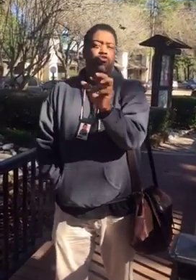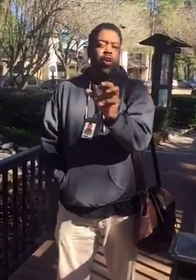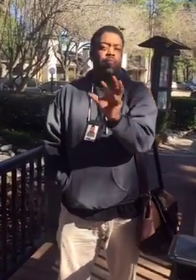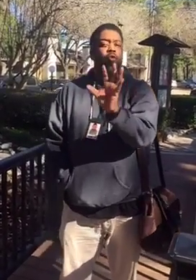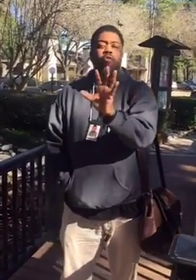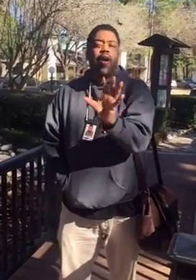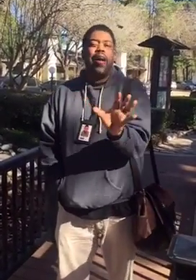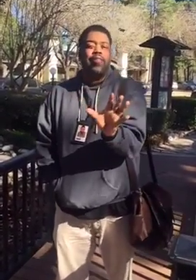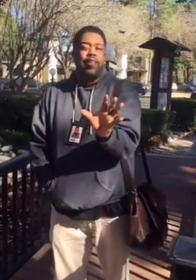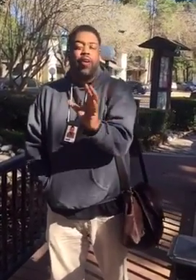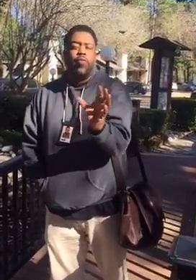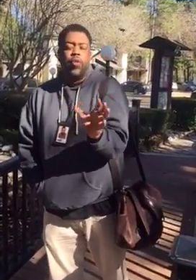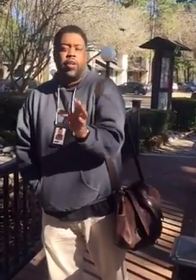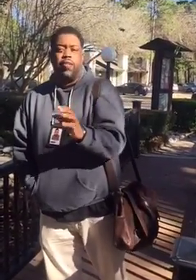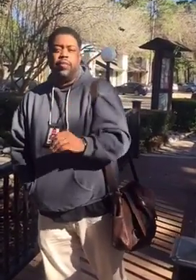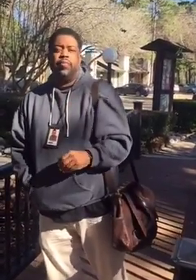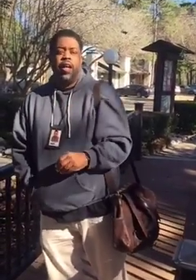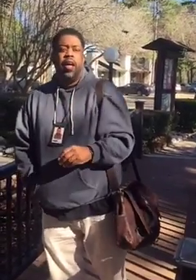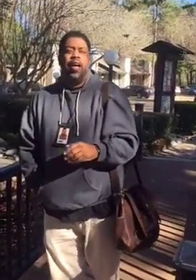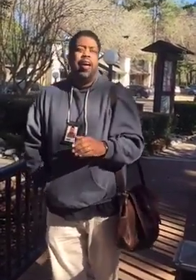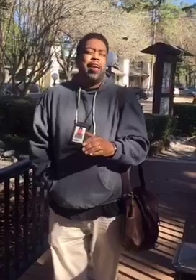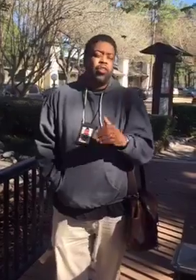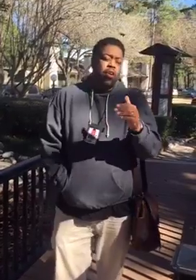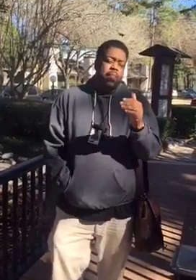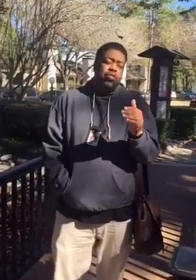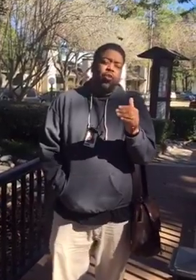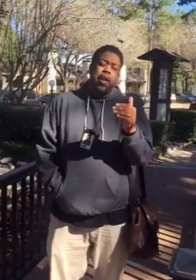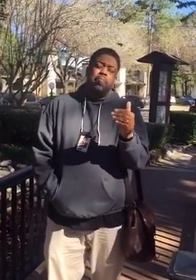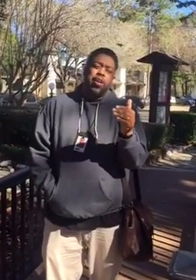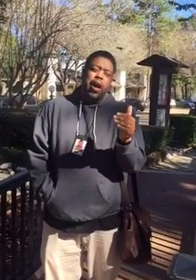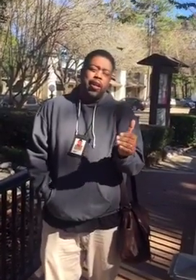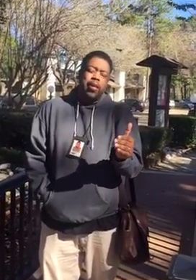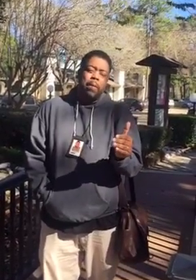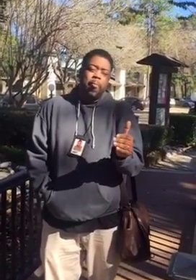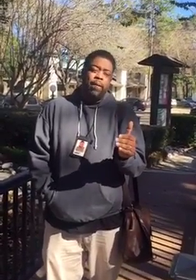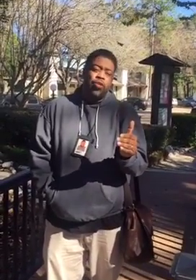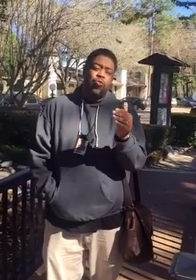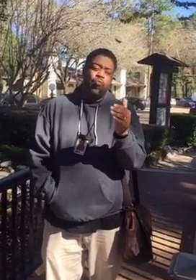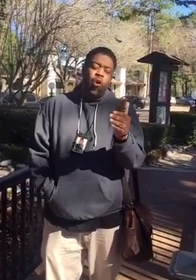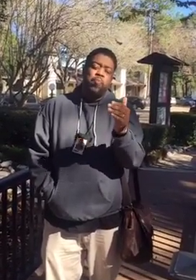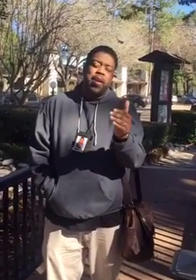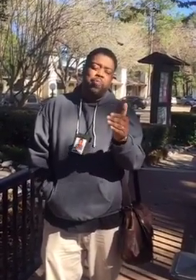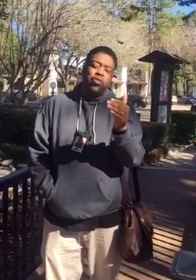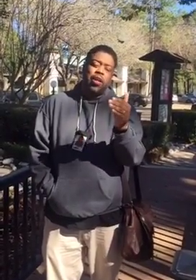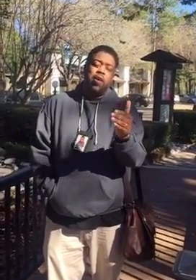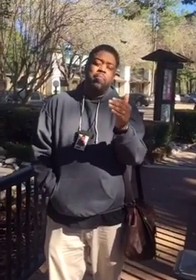your dream or your idea, whatever you want to call it, it's going to be so embryonic you won't be able to help